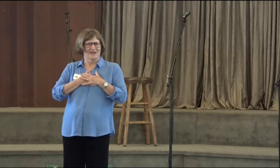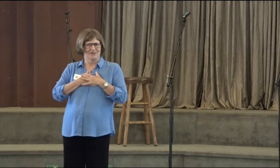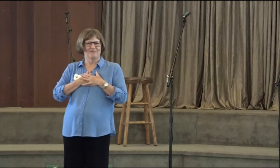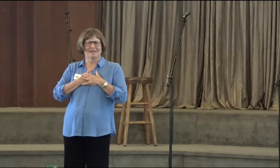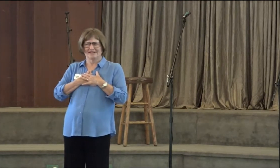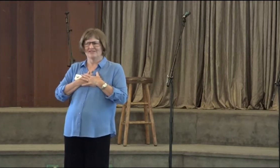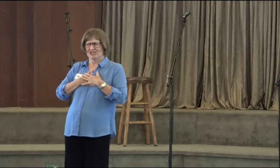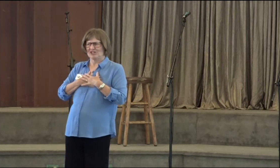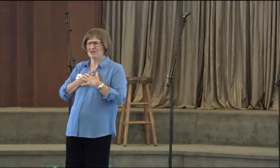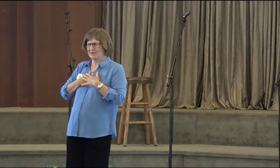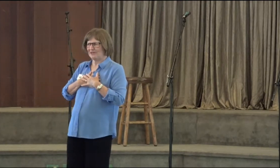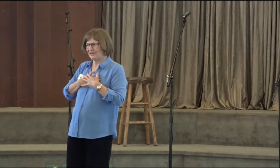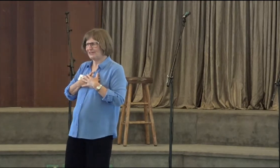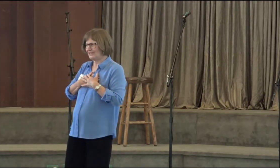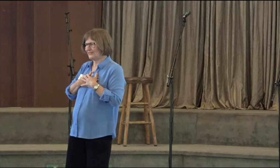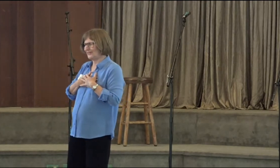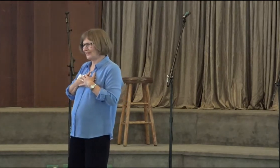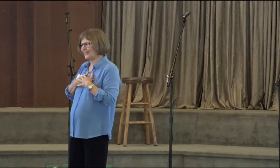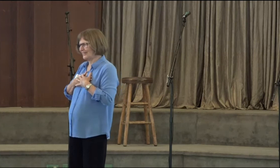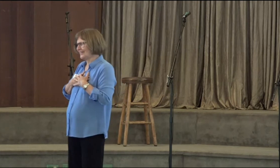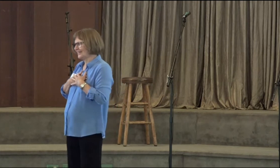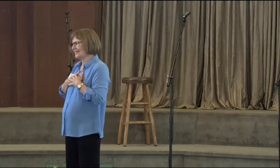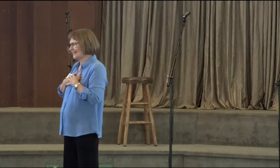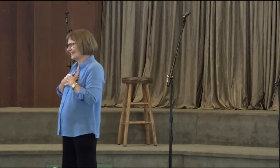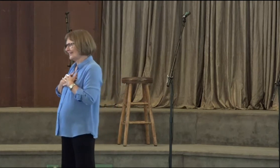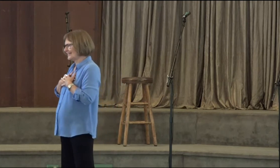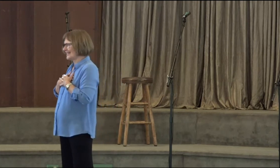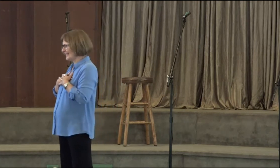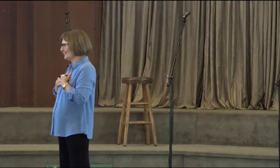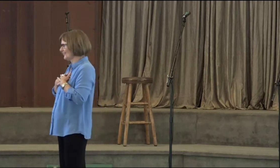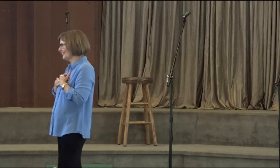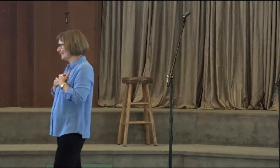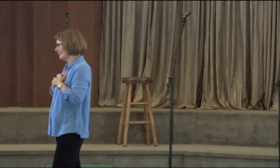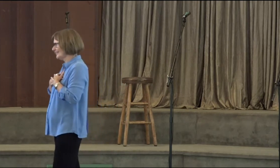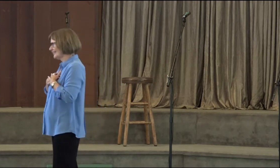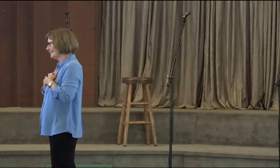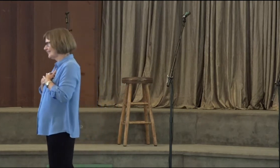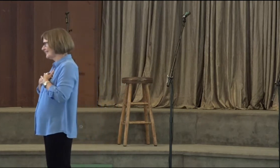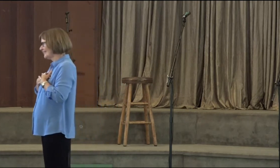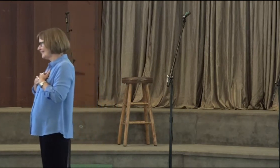And we've been given a job here on this earth. To heal.